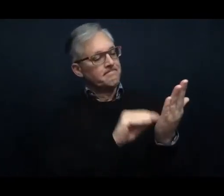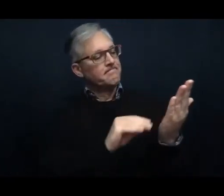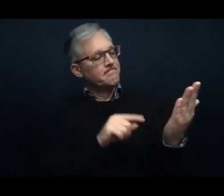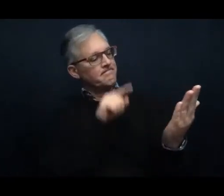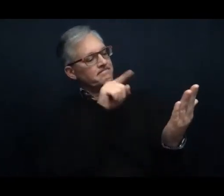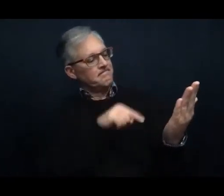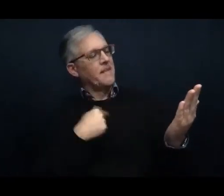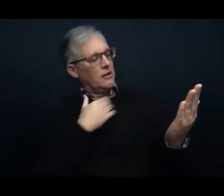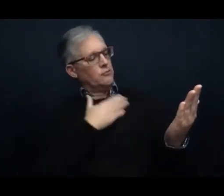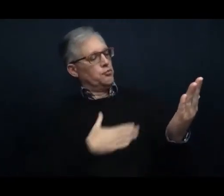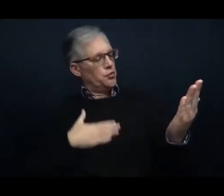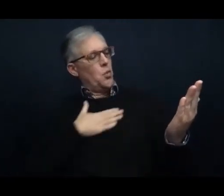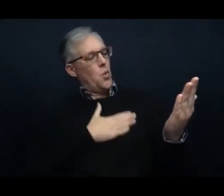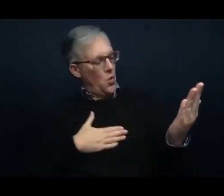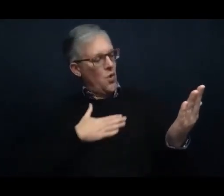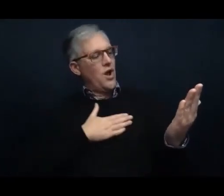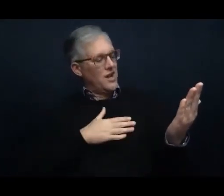Write down the list now.